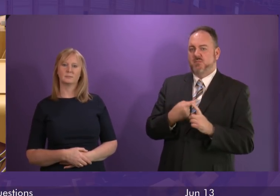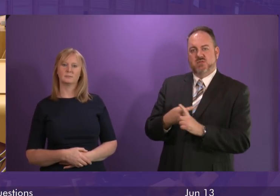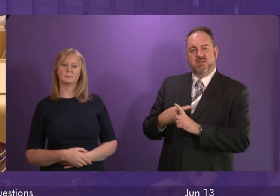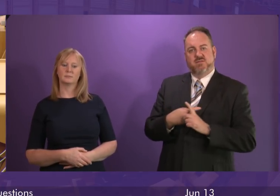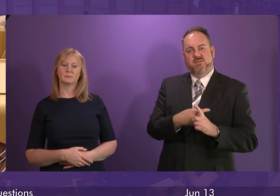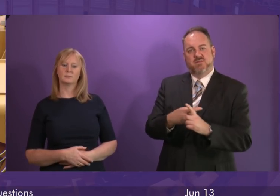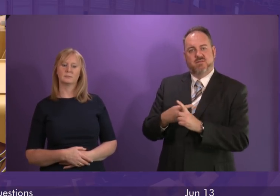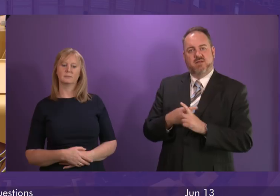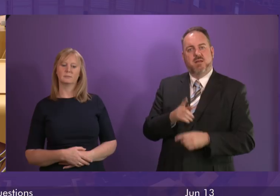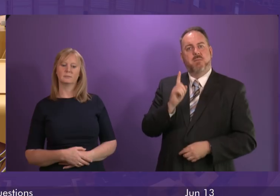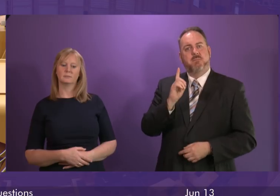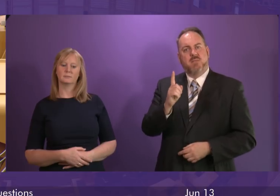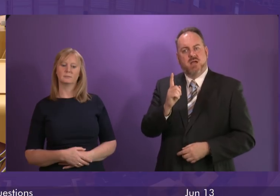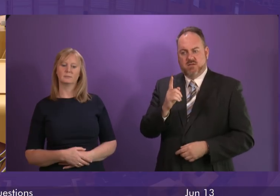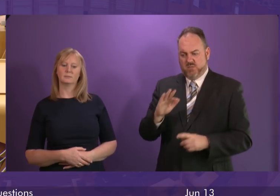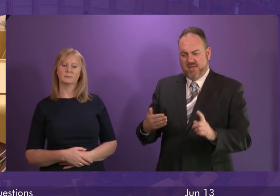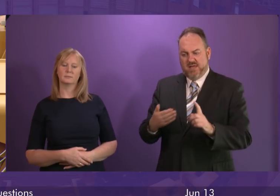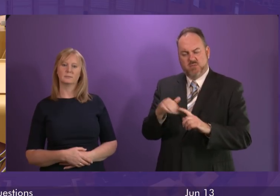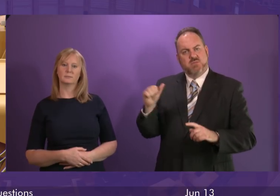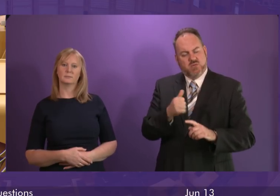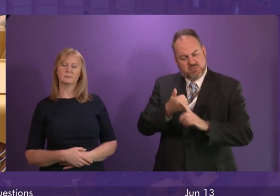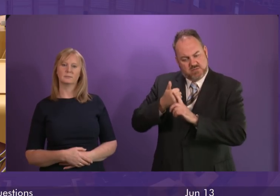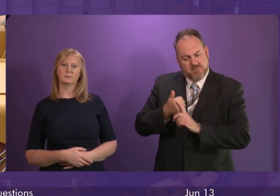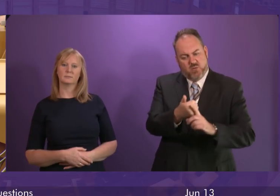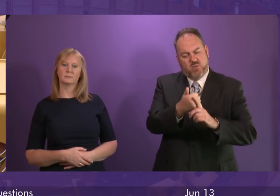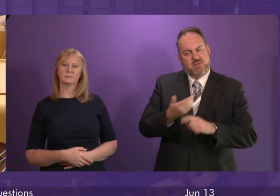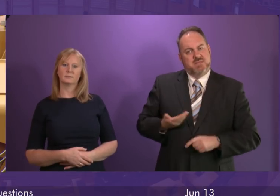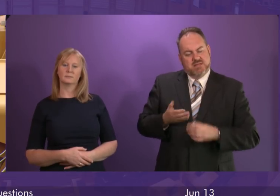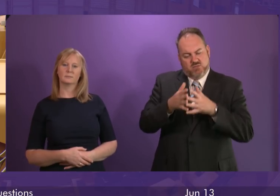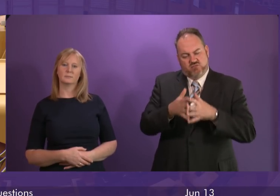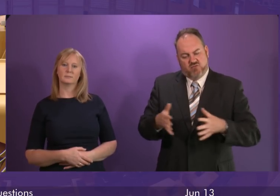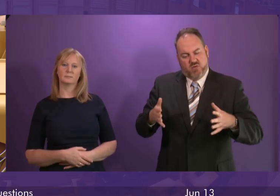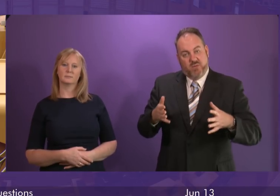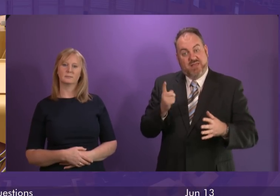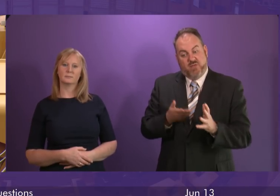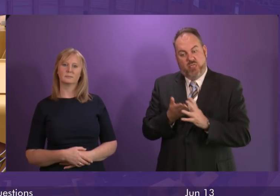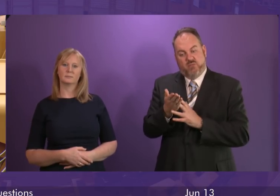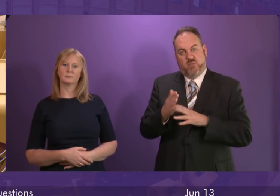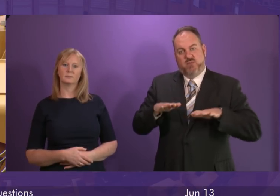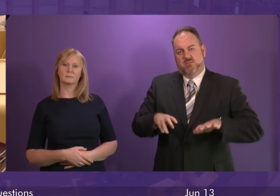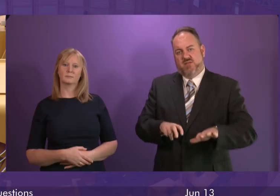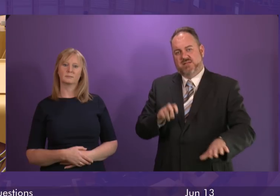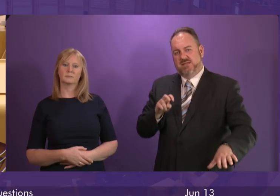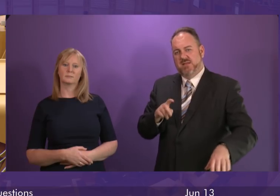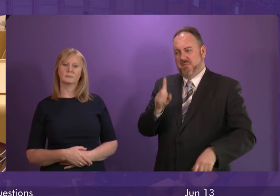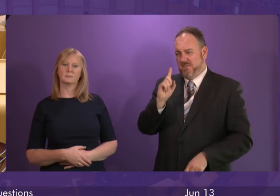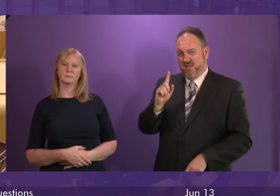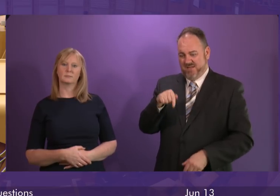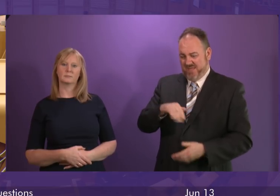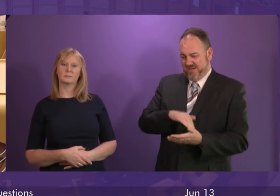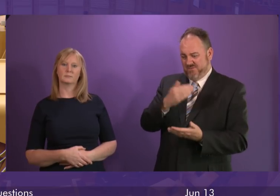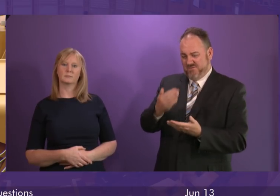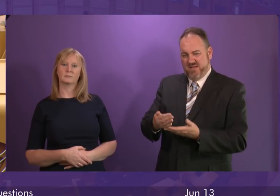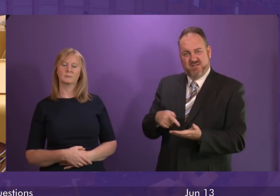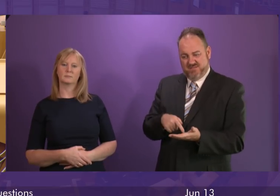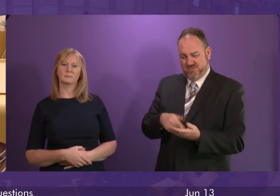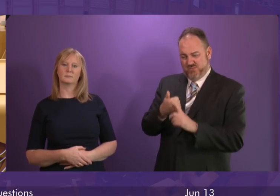It was designed to help businesses grow in the face of Brexit. The Cabinet Secretary for Finance claimed this week that the very fund to